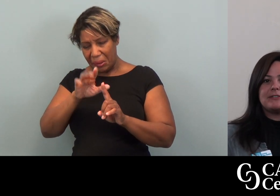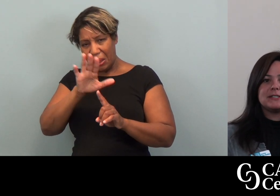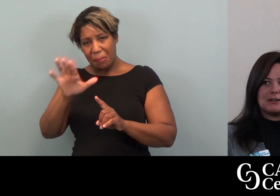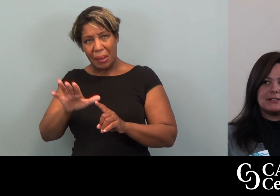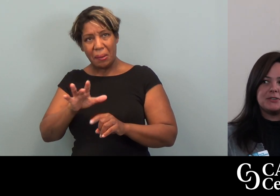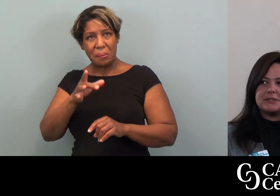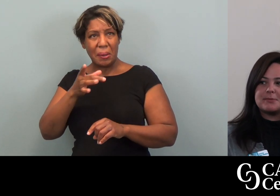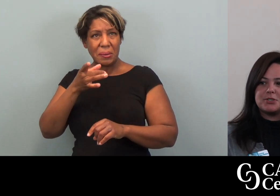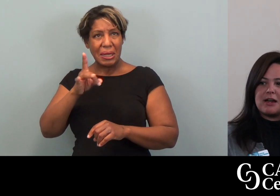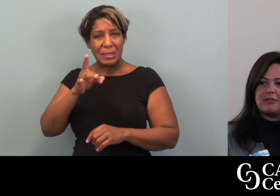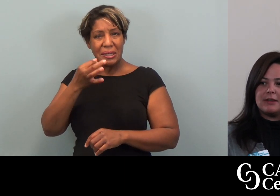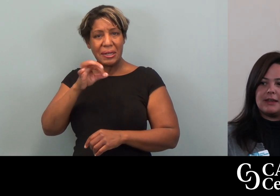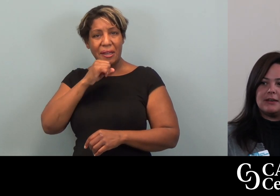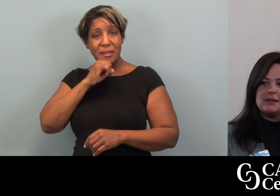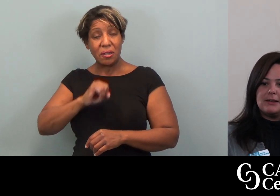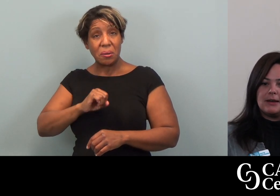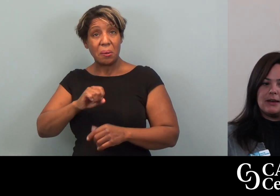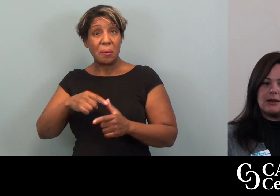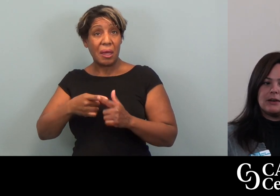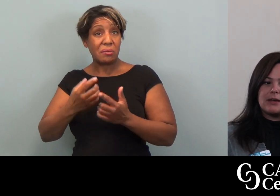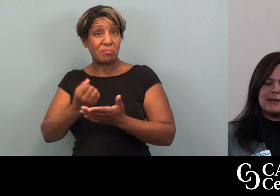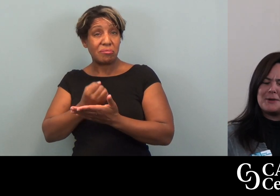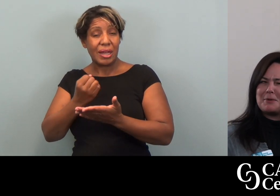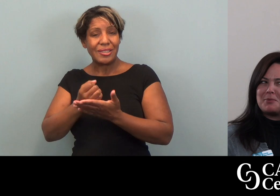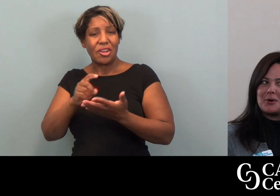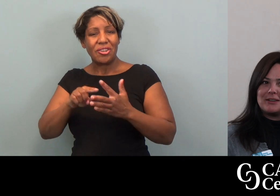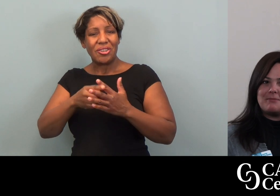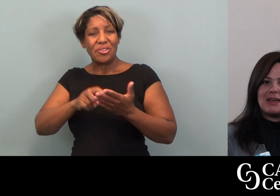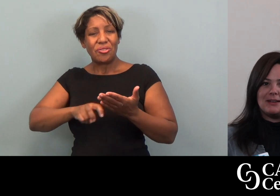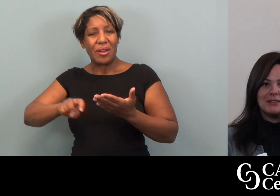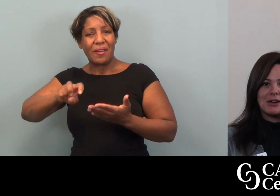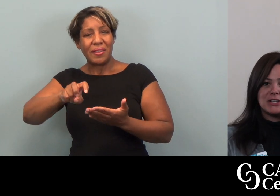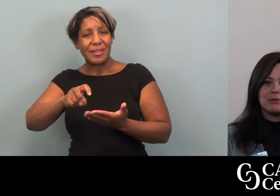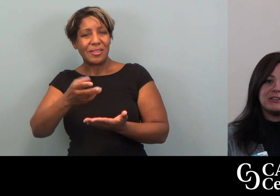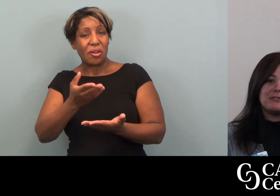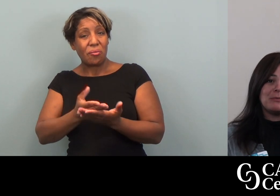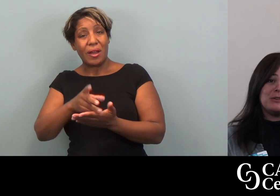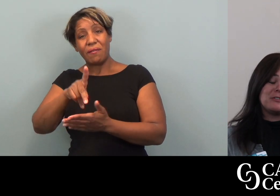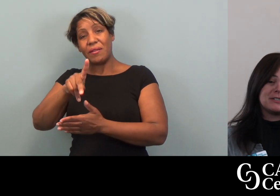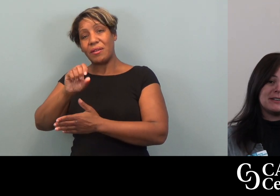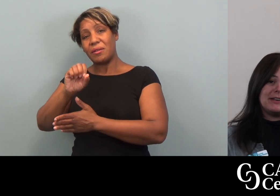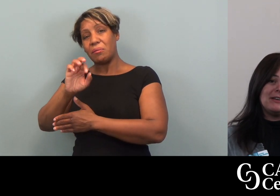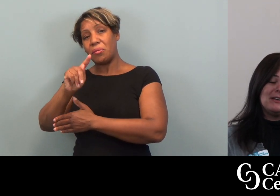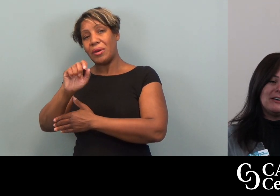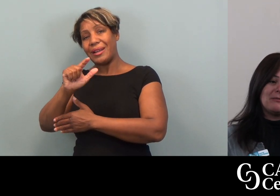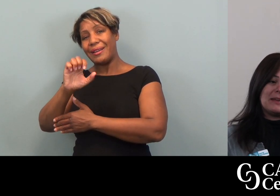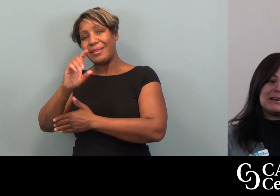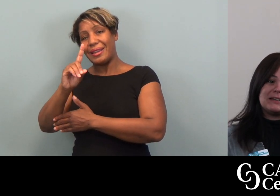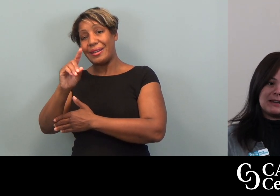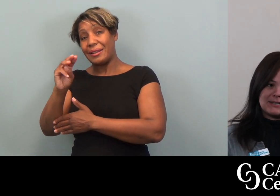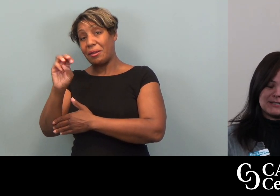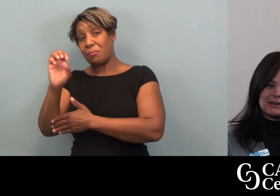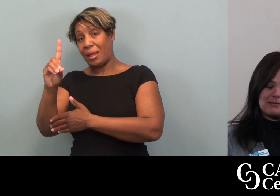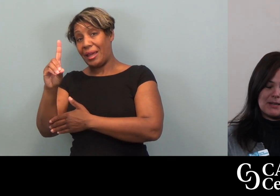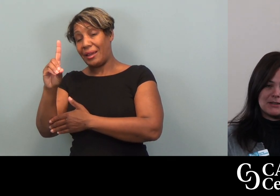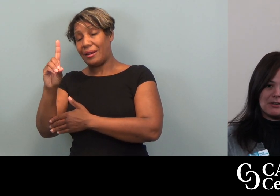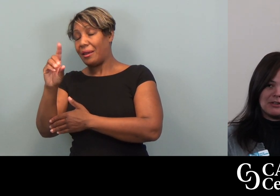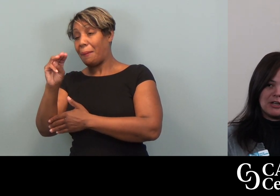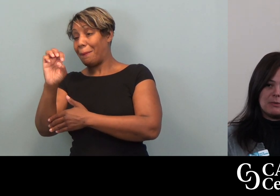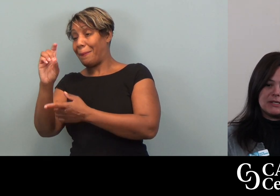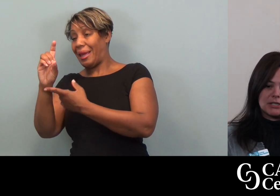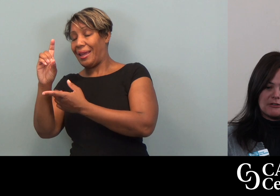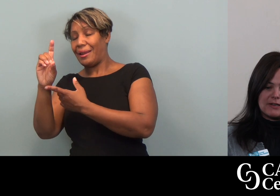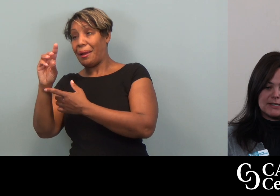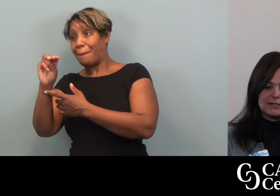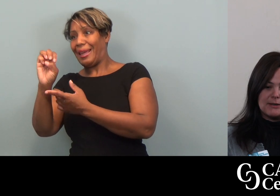19, left. Started doing some traveling. Ended up in Portland, Maine. Graduated from the University of Maine, Augusta, and Mental